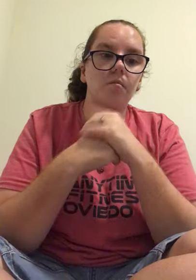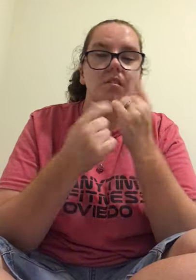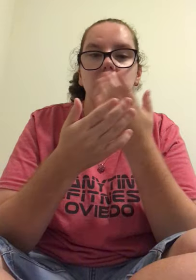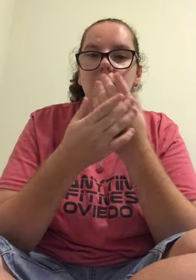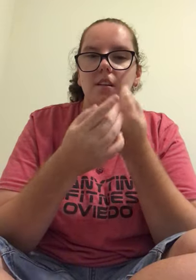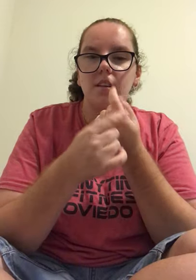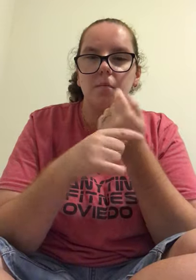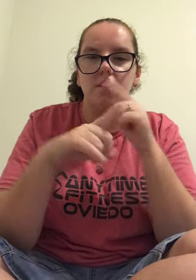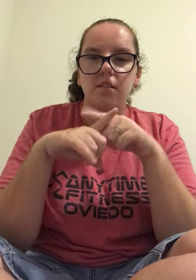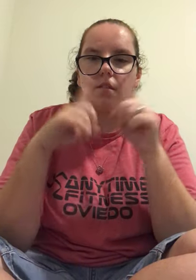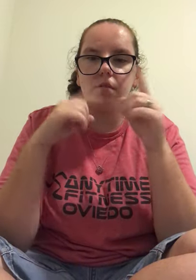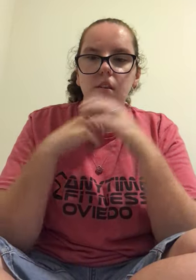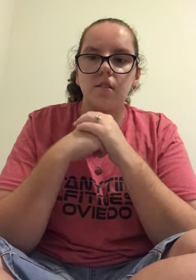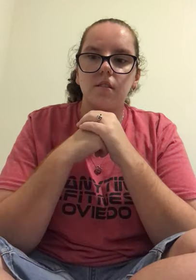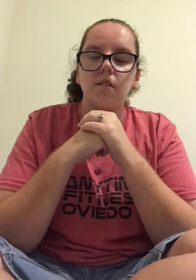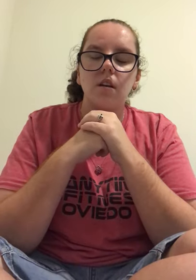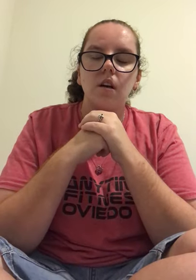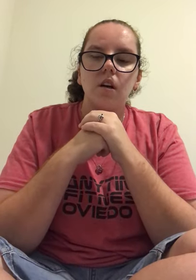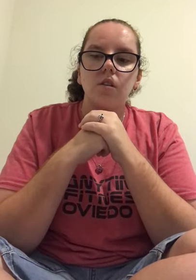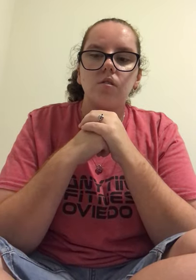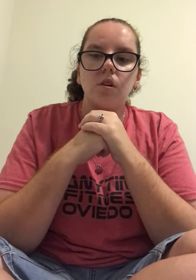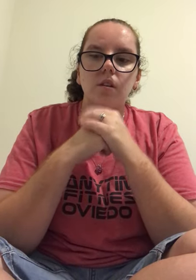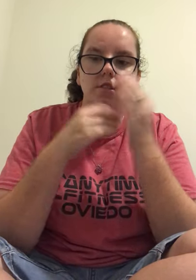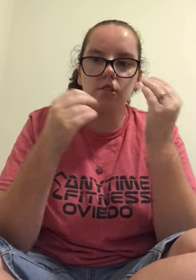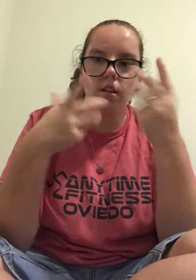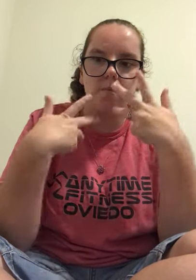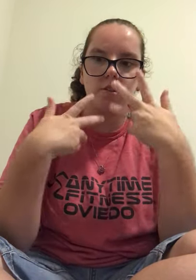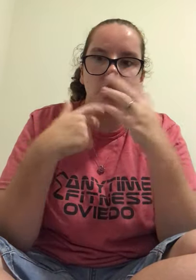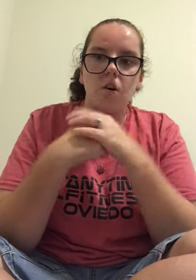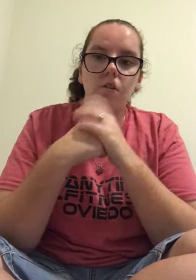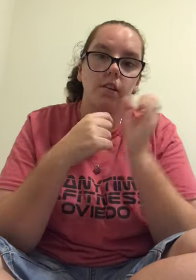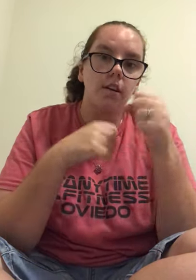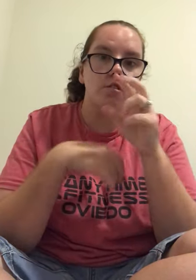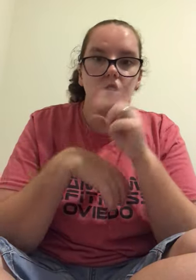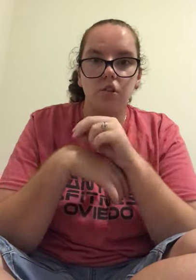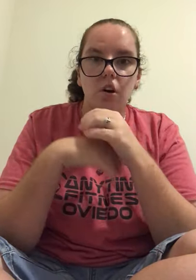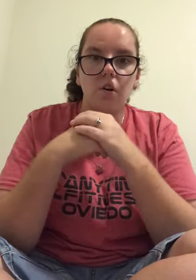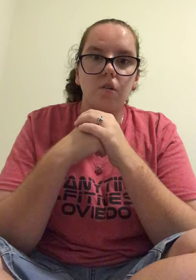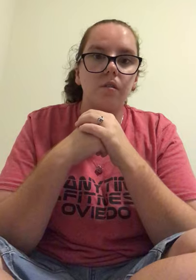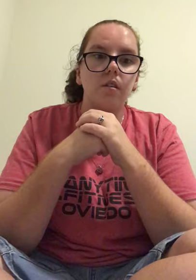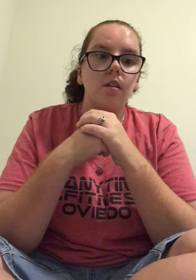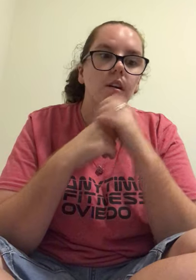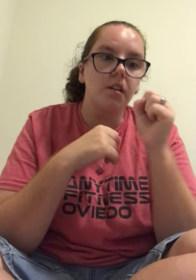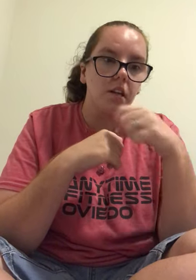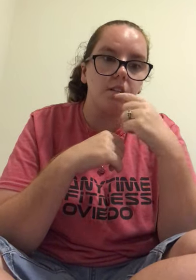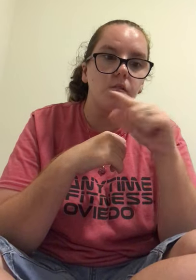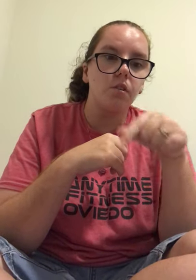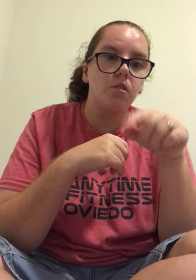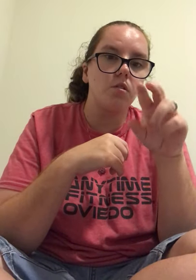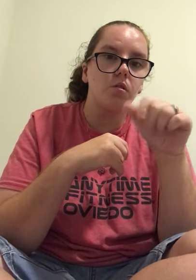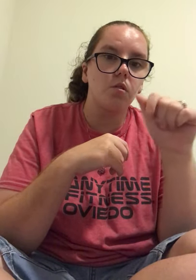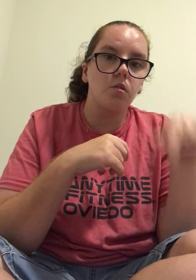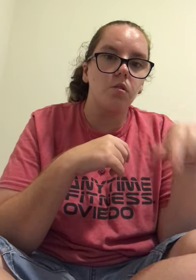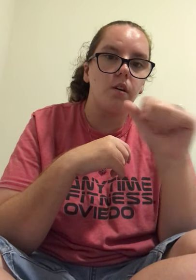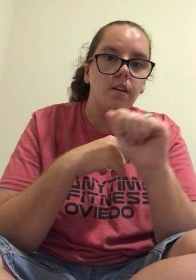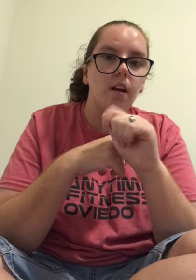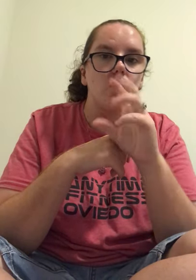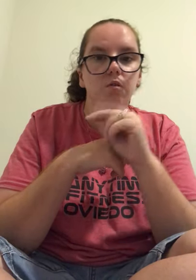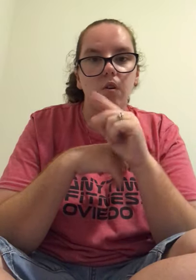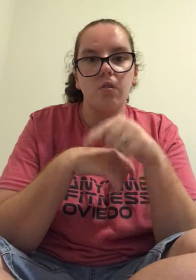something a little bit different so let's just let me know yes or no yes for a Q&A or no